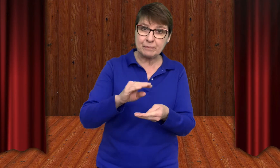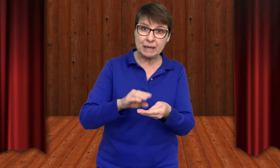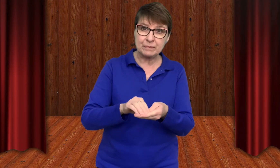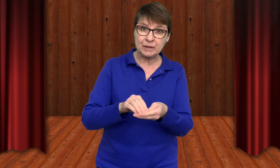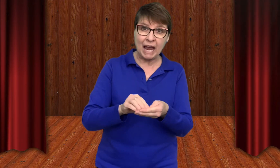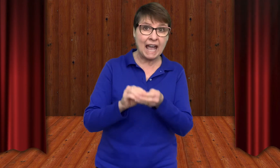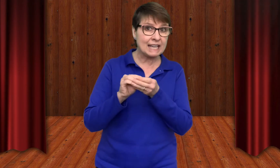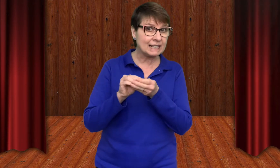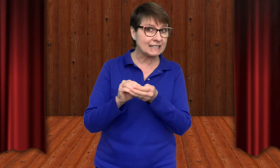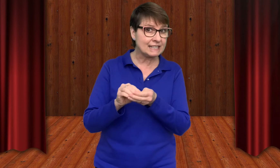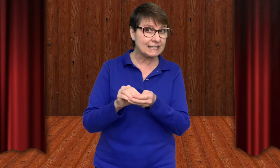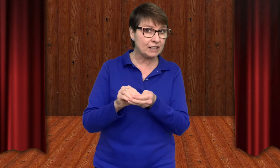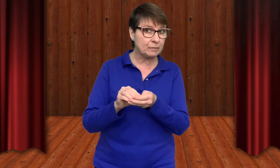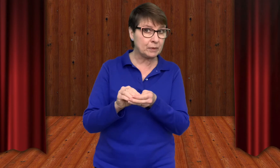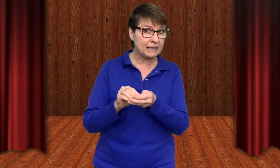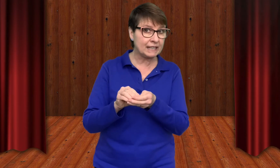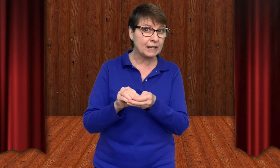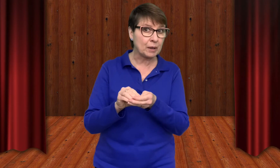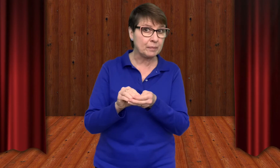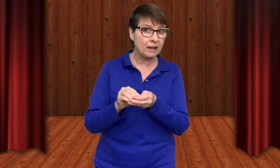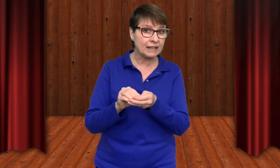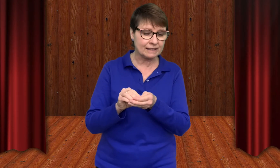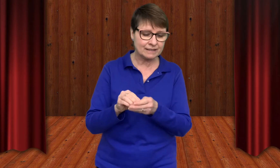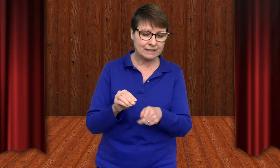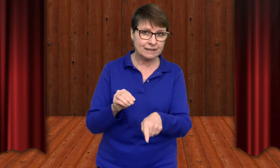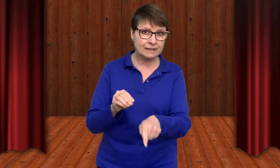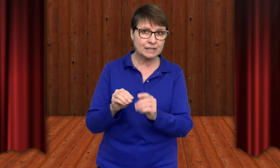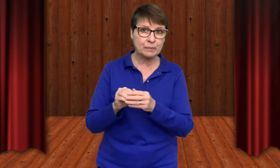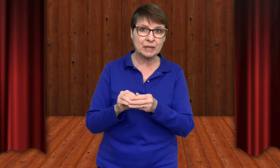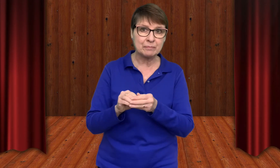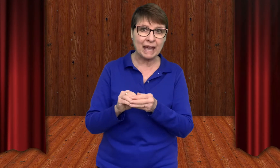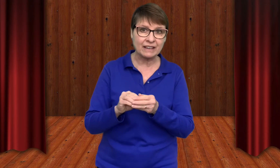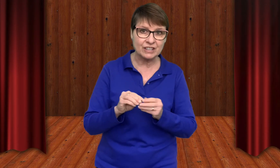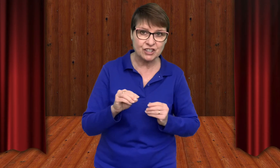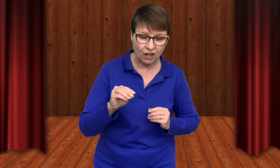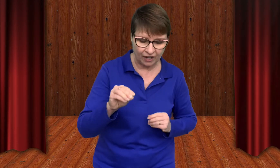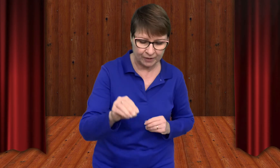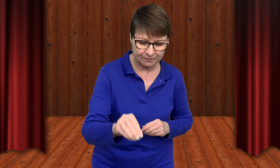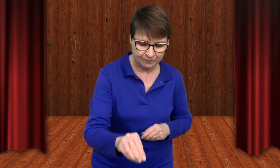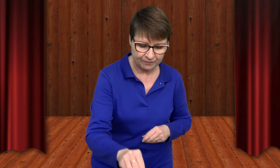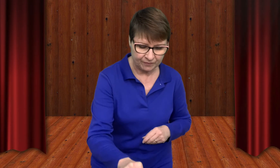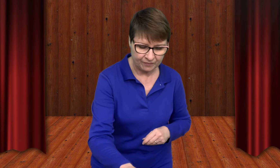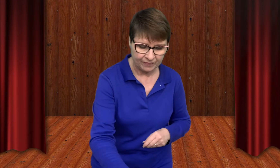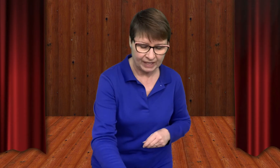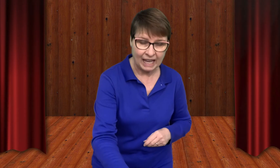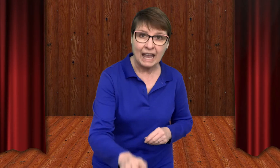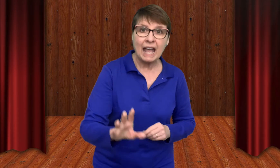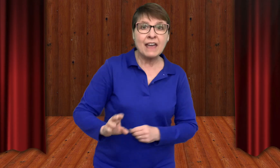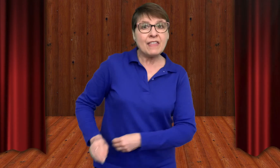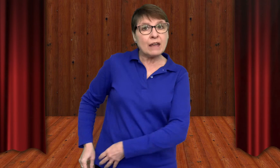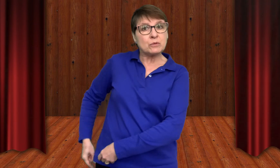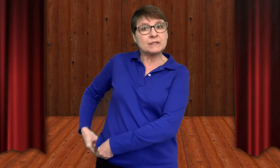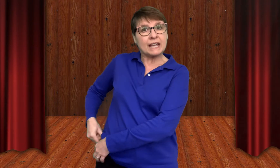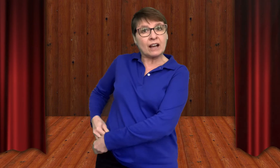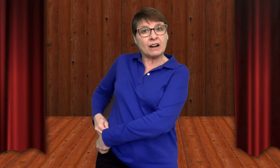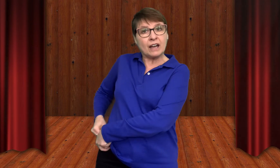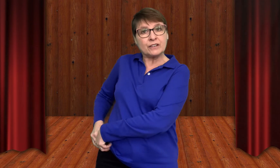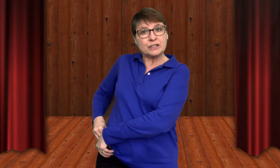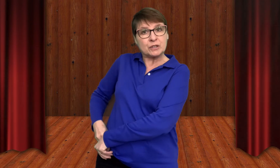paper and instead of putting it in our pocket, let's put it back in the jar. And then we'll take our other two